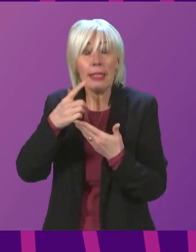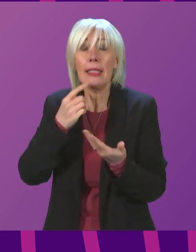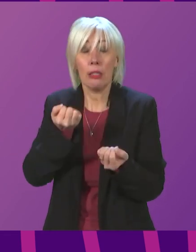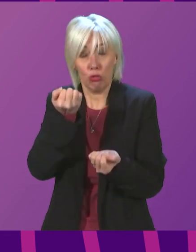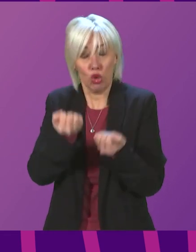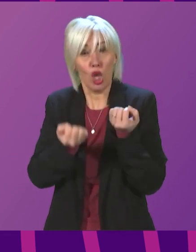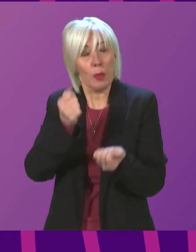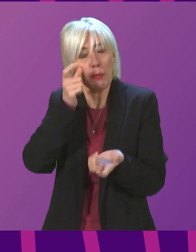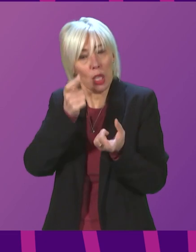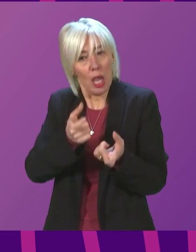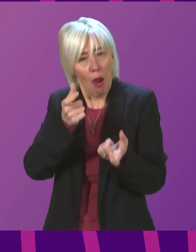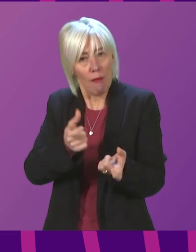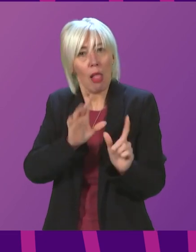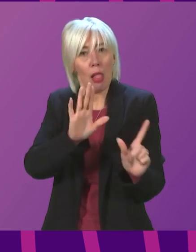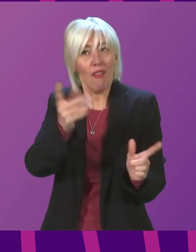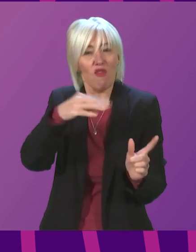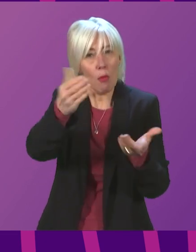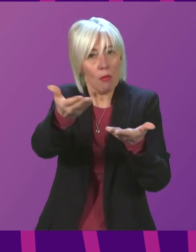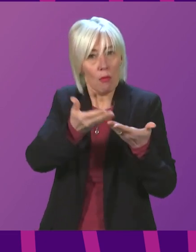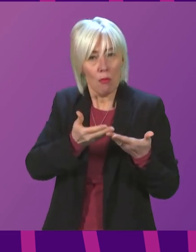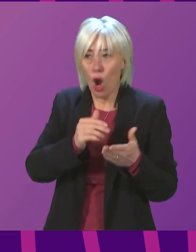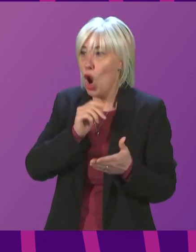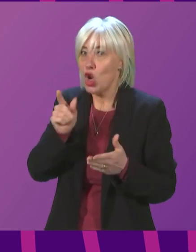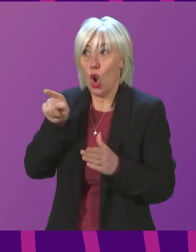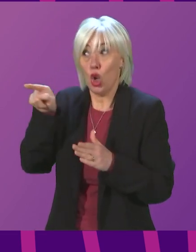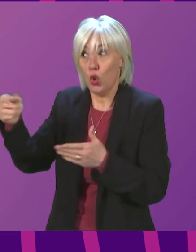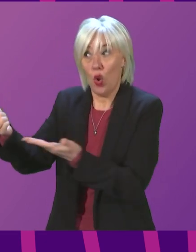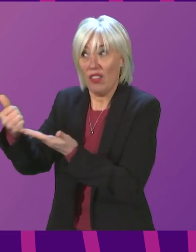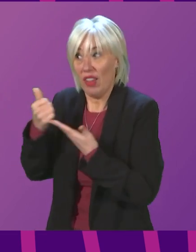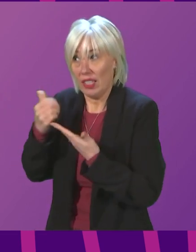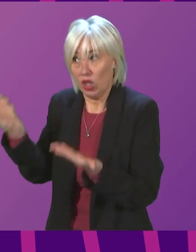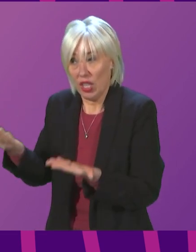rather than follow the advice that the Member is offering today.